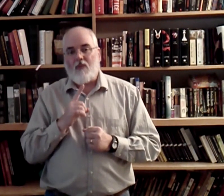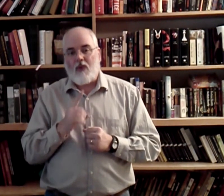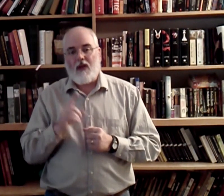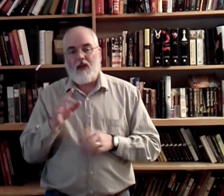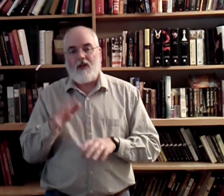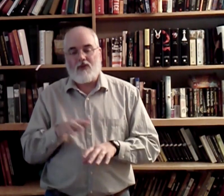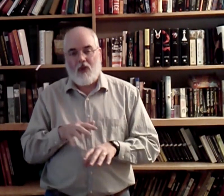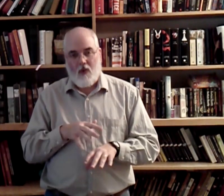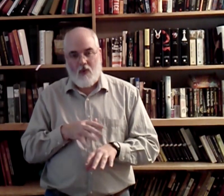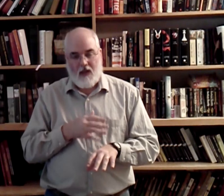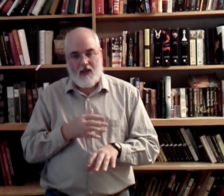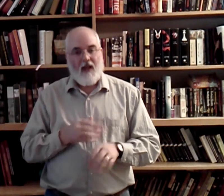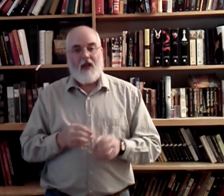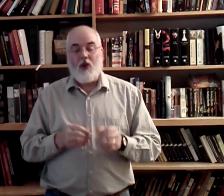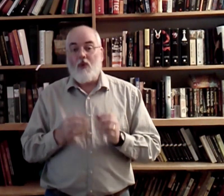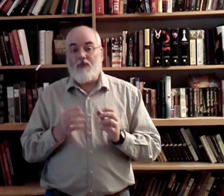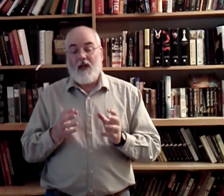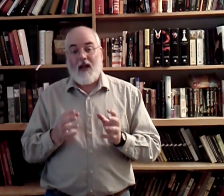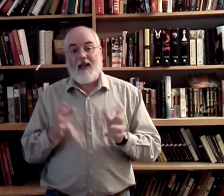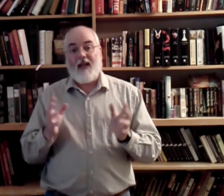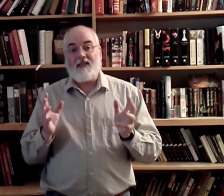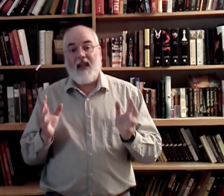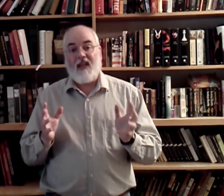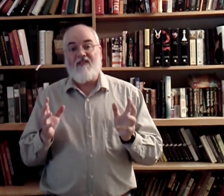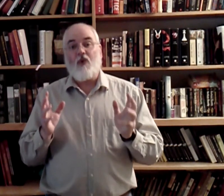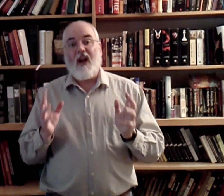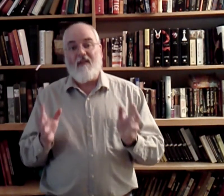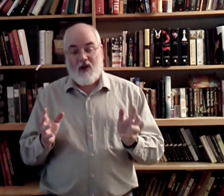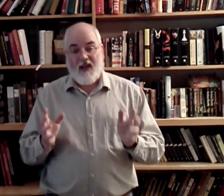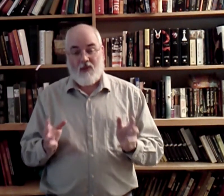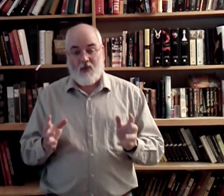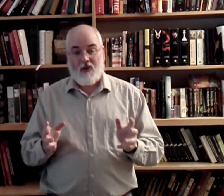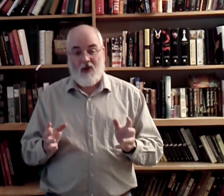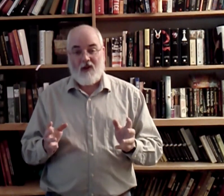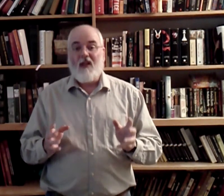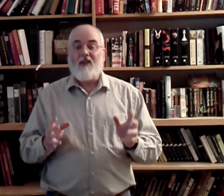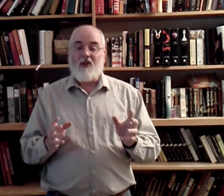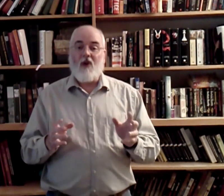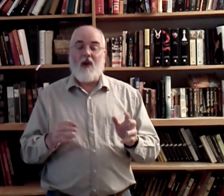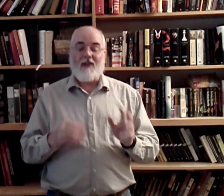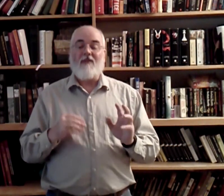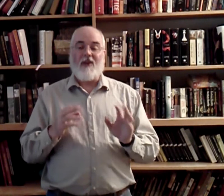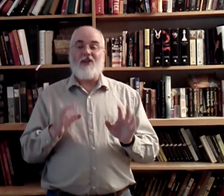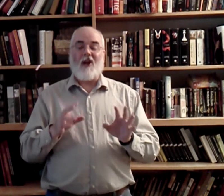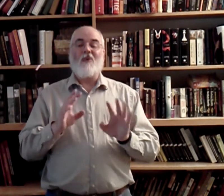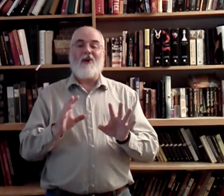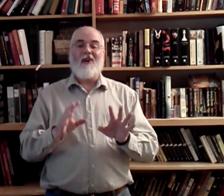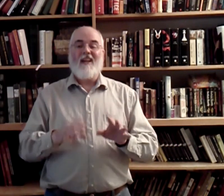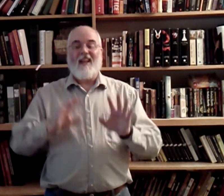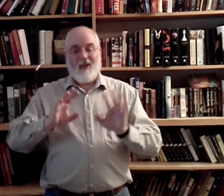really slowly. You will feel like it has taken forever to get through the song. The song will actually finish a lot quicker. In